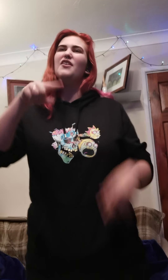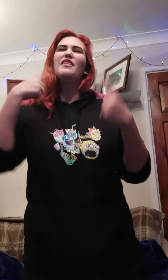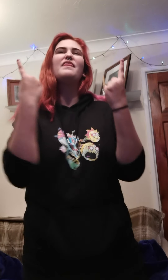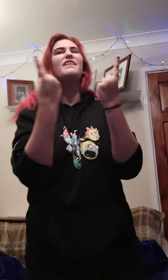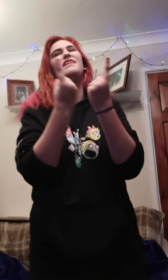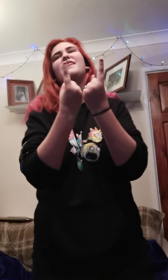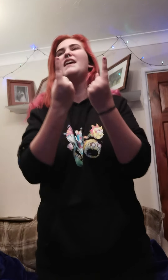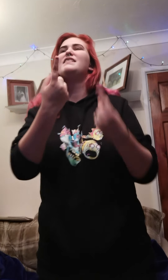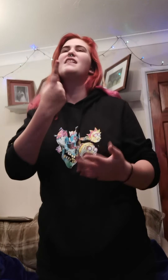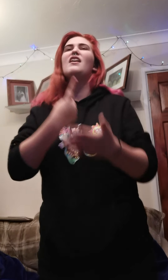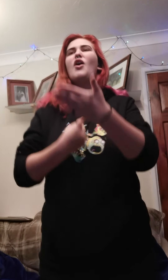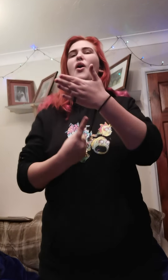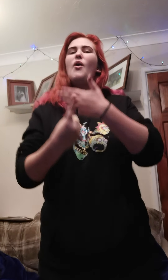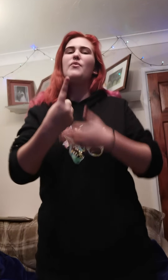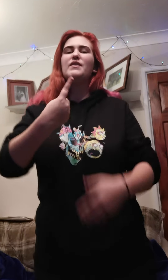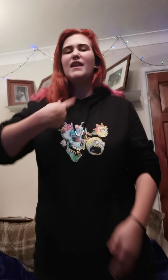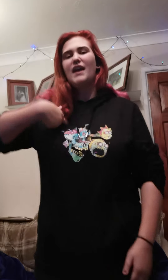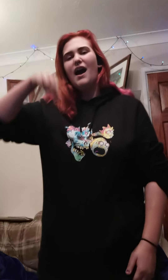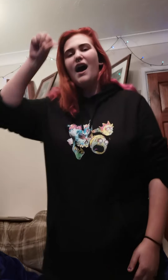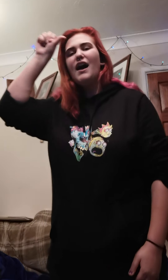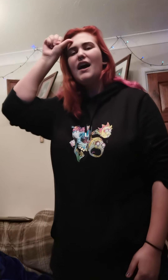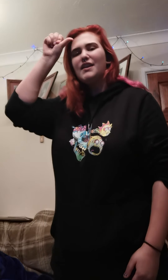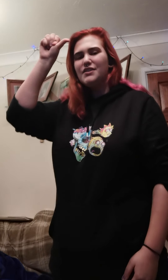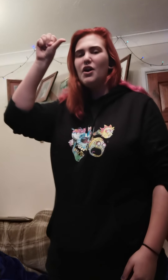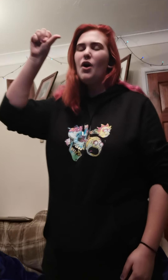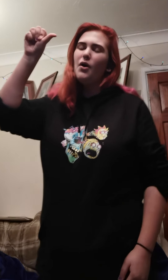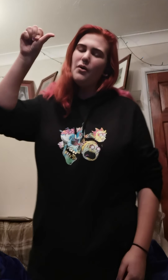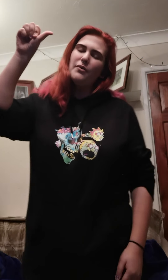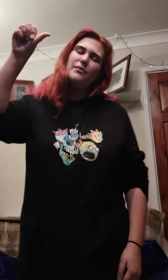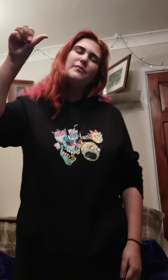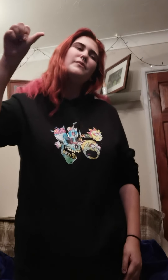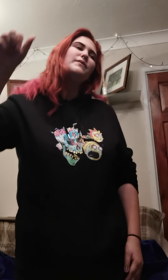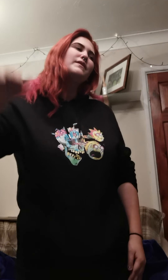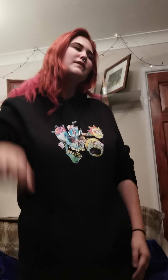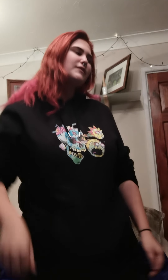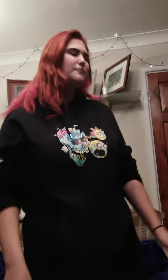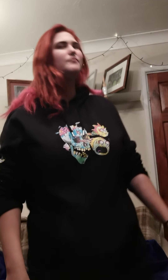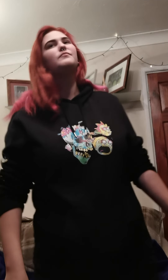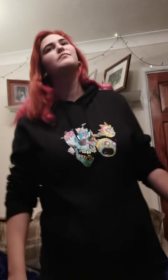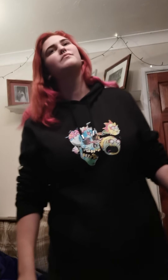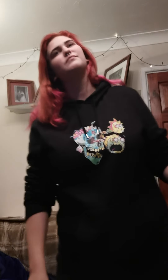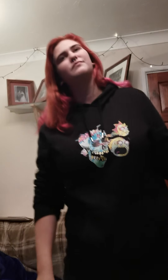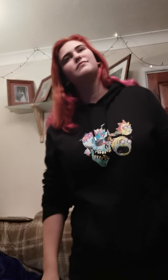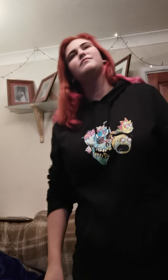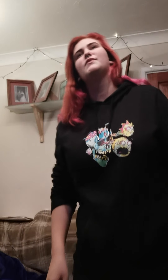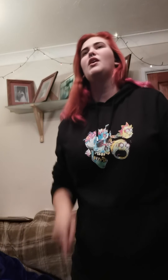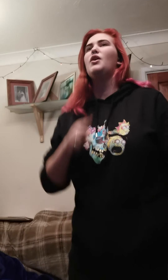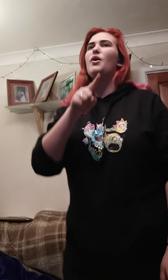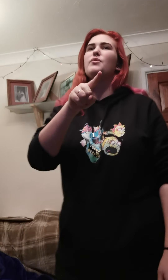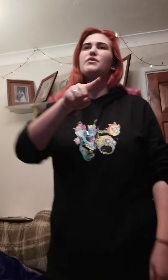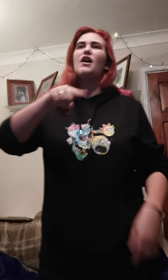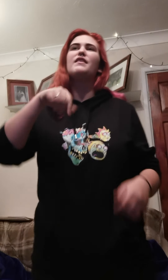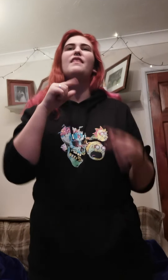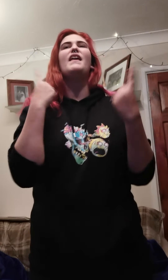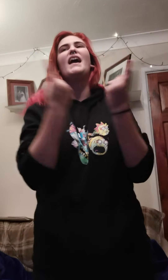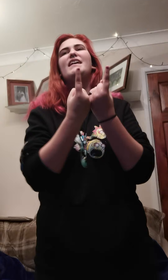don't want it We don't want it Those are the things